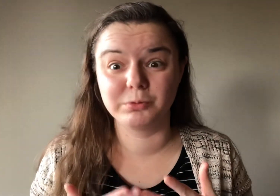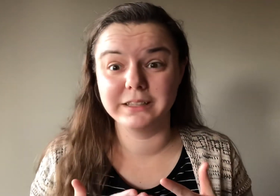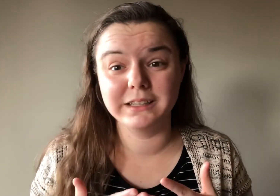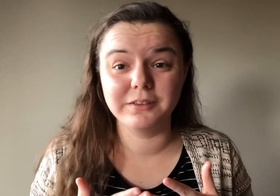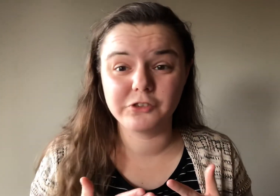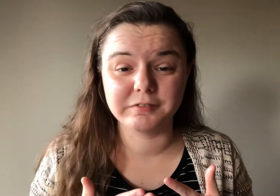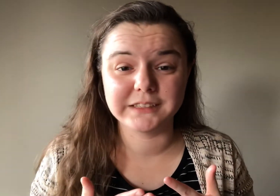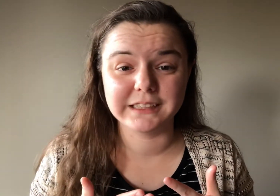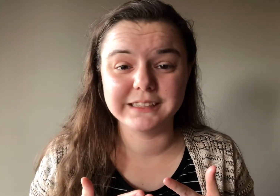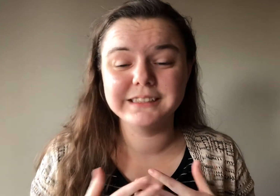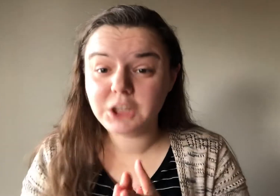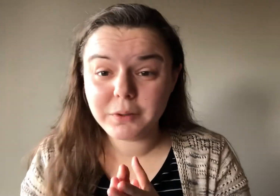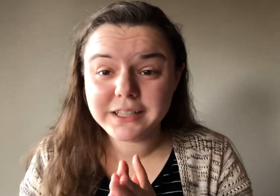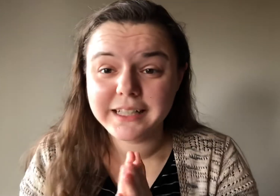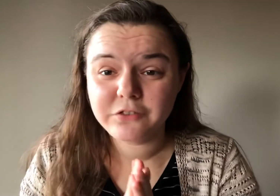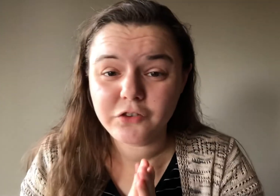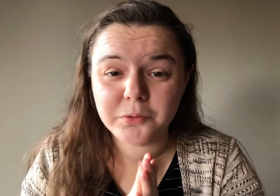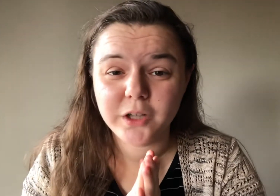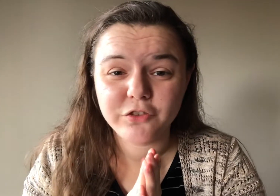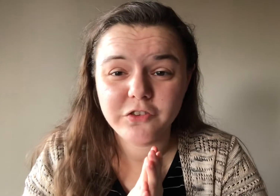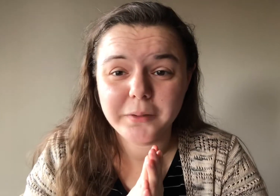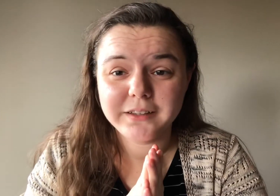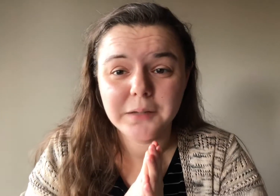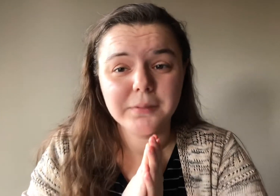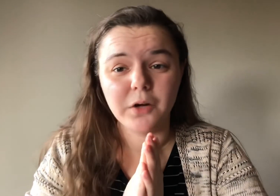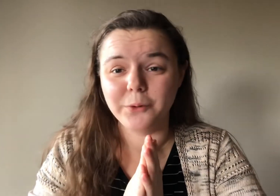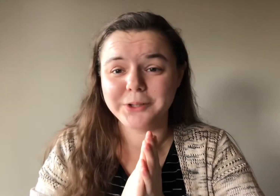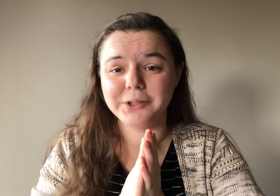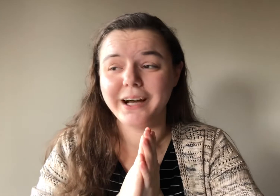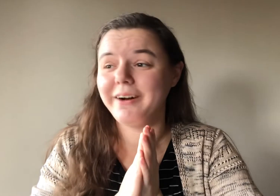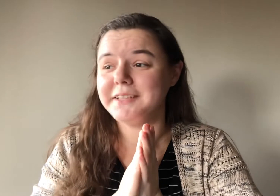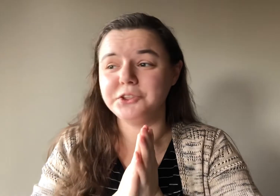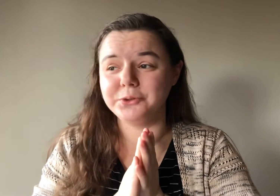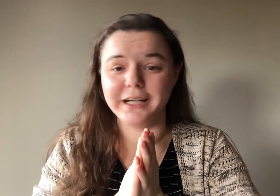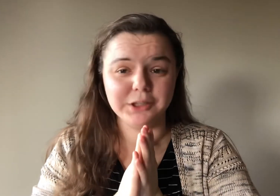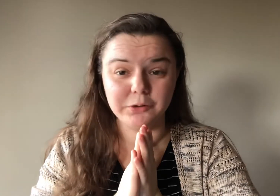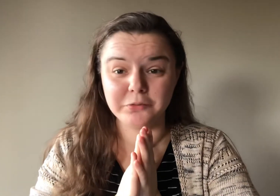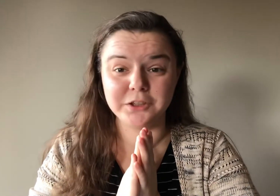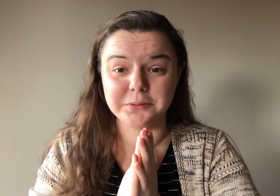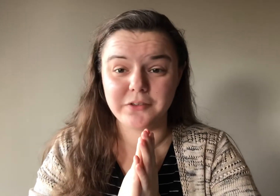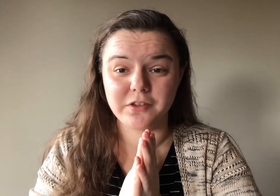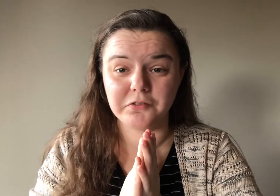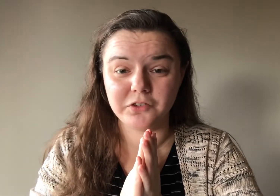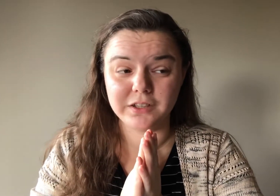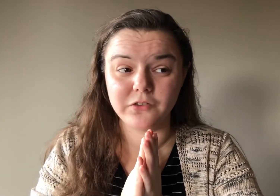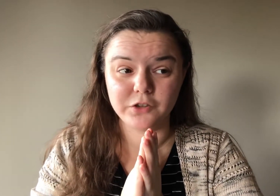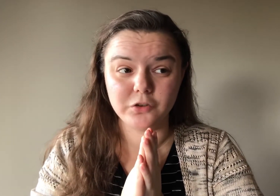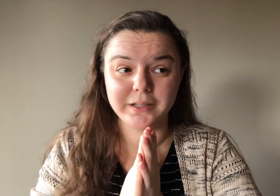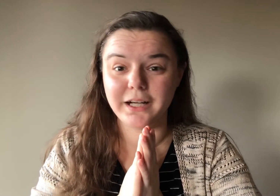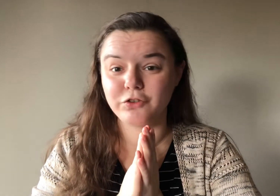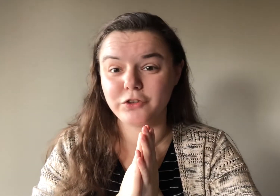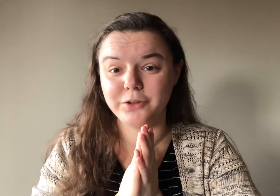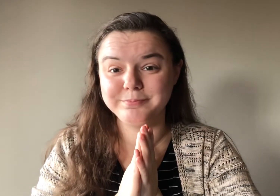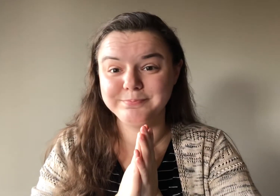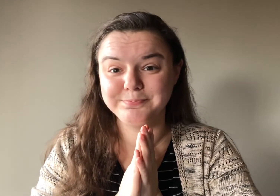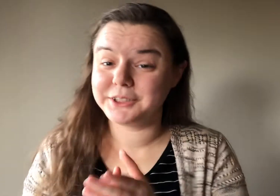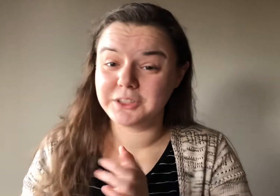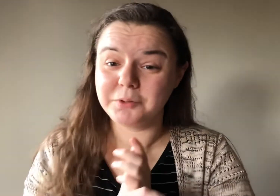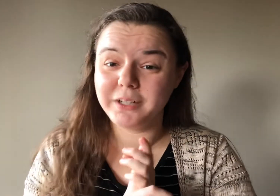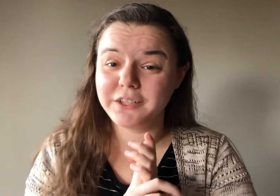really love Seventeen. So, we're gonna answer some questions about them, but I'll warn you now, I do not know as much about Seventeen as I do about Astro. Question number one